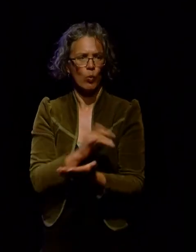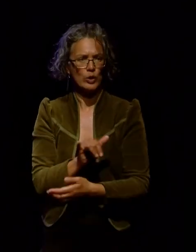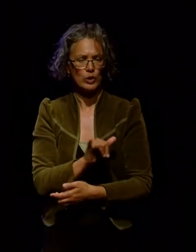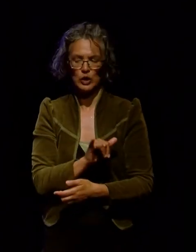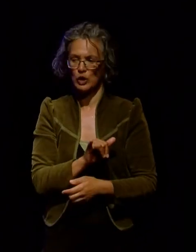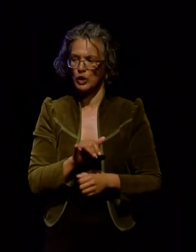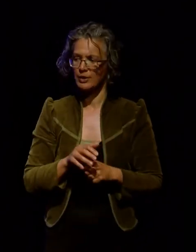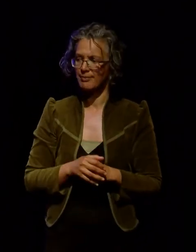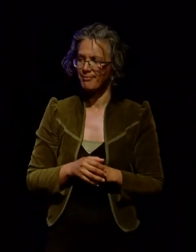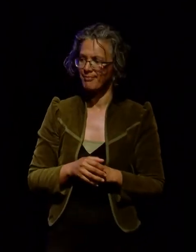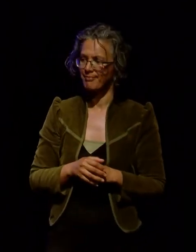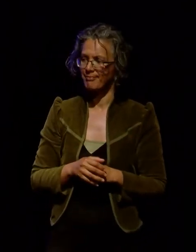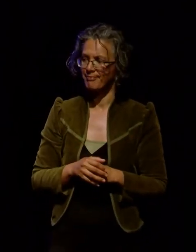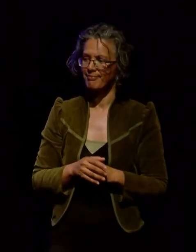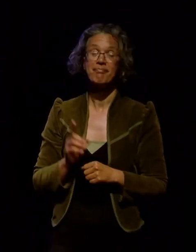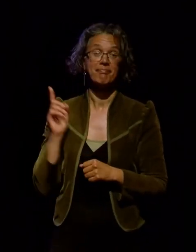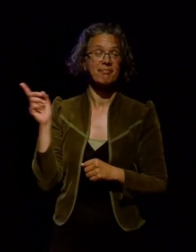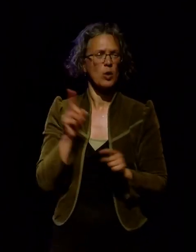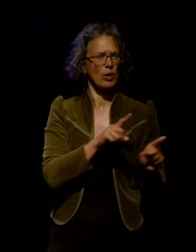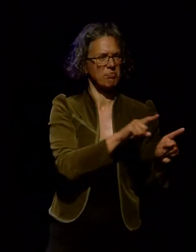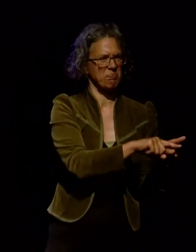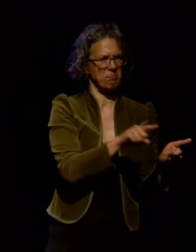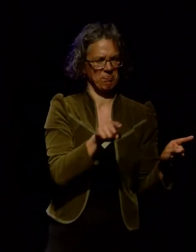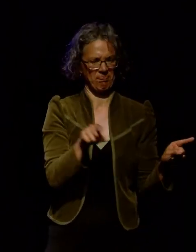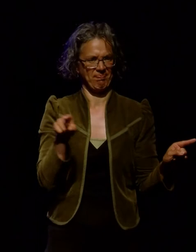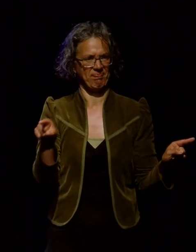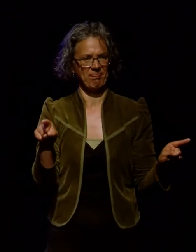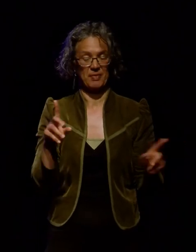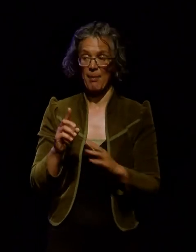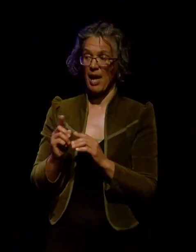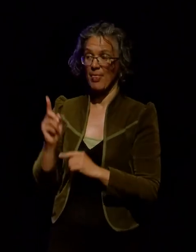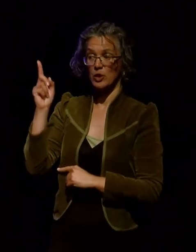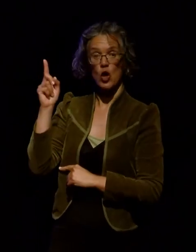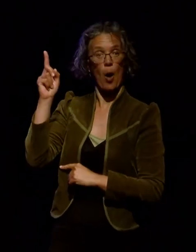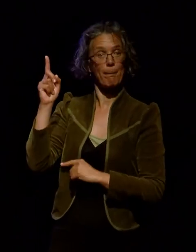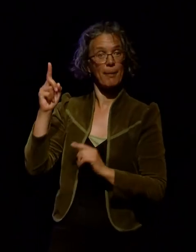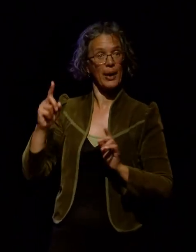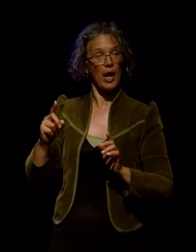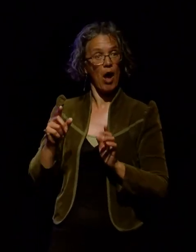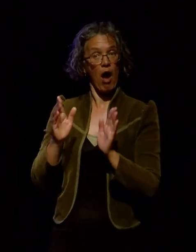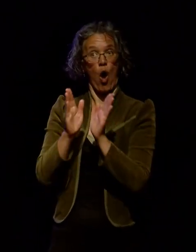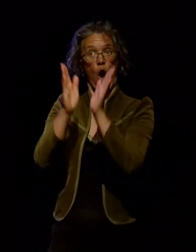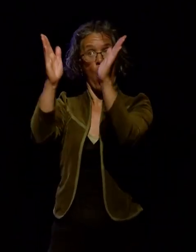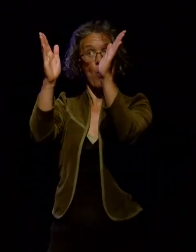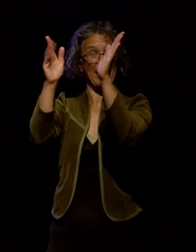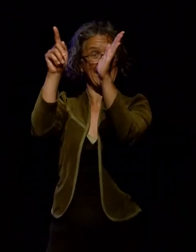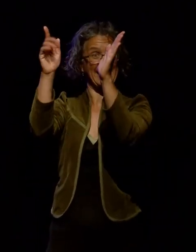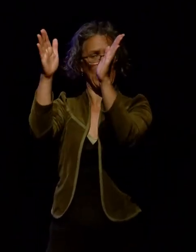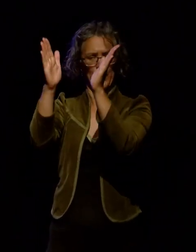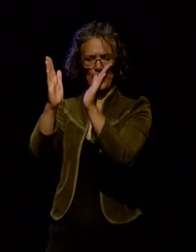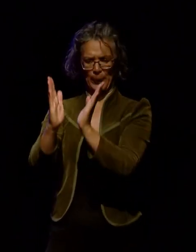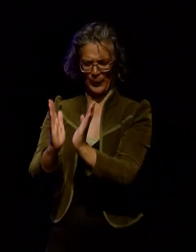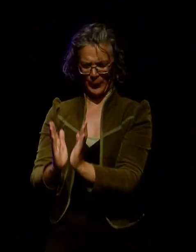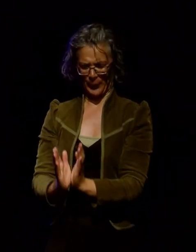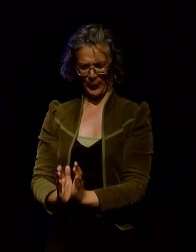Here we have a spectrum of all of the copyright licences. You can see at the top the most open, right down to the bottom which are more restrictive in